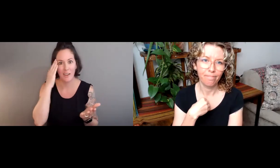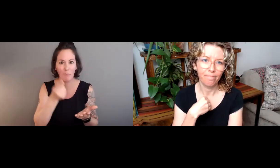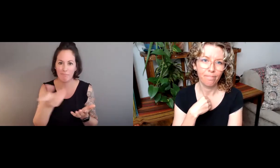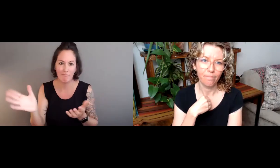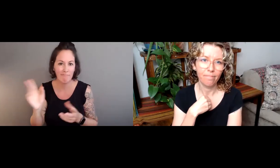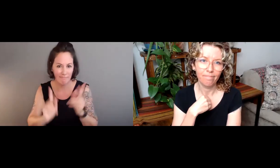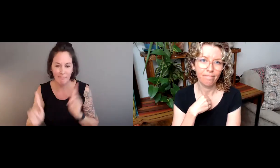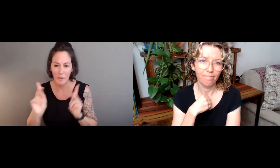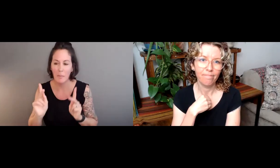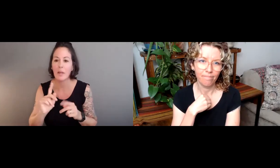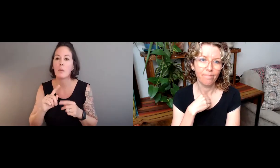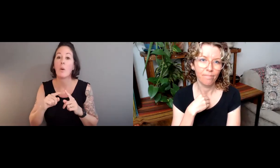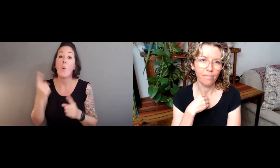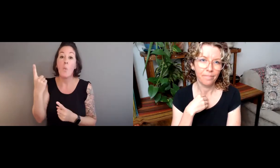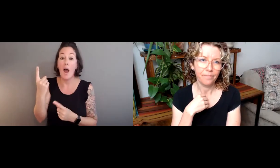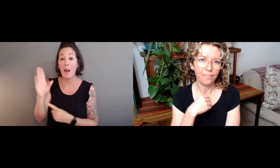dialogues?